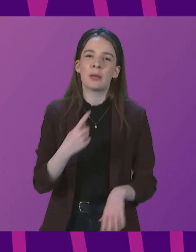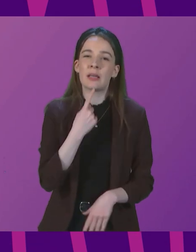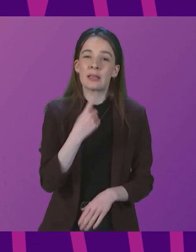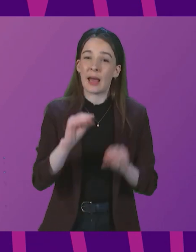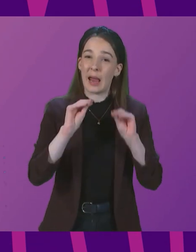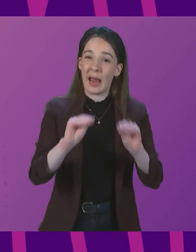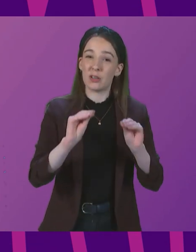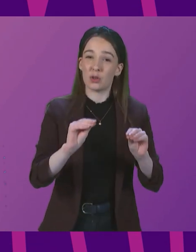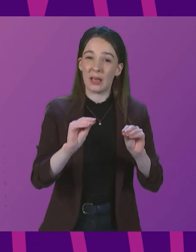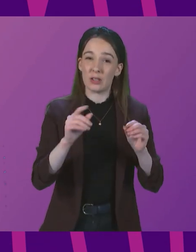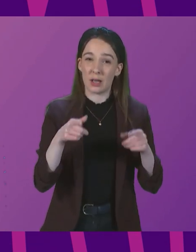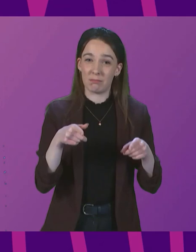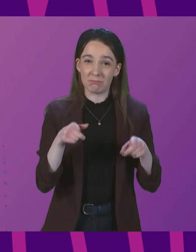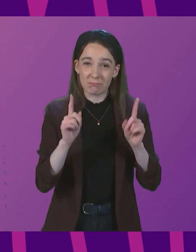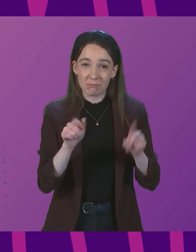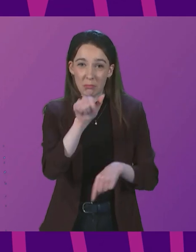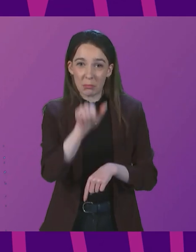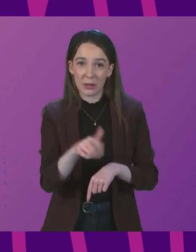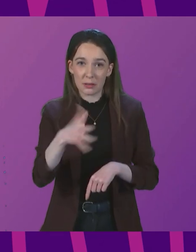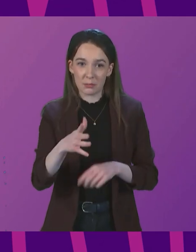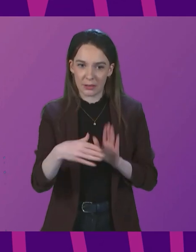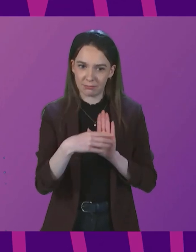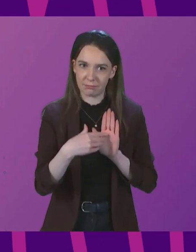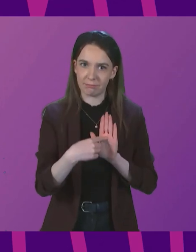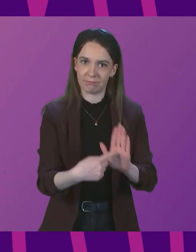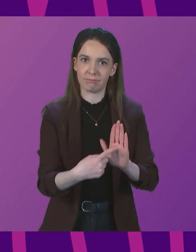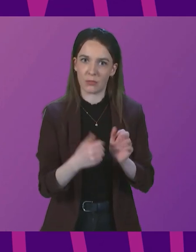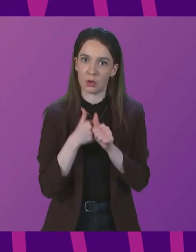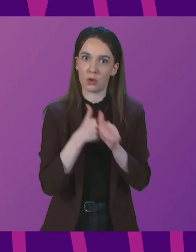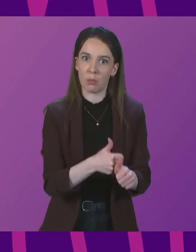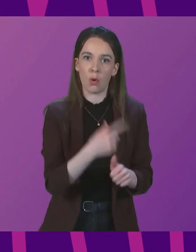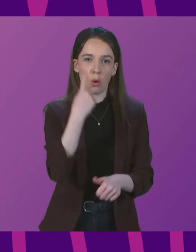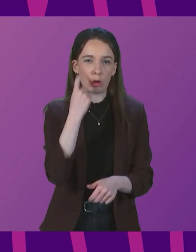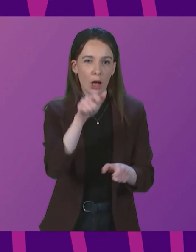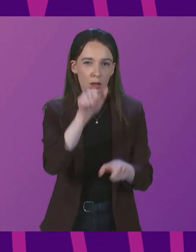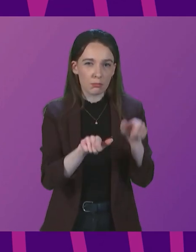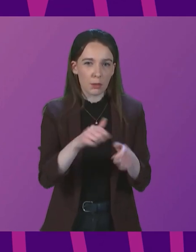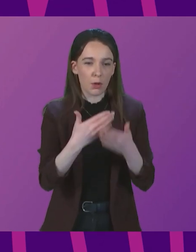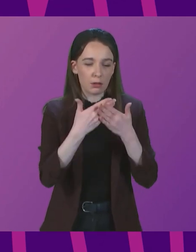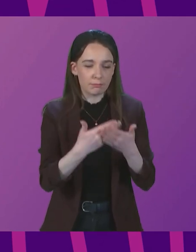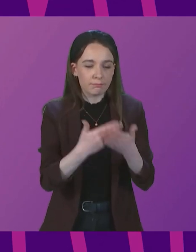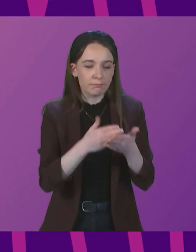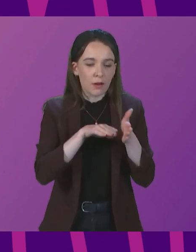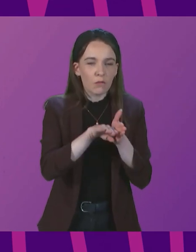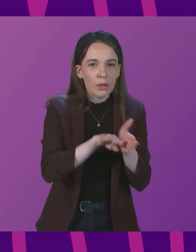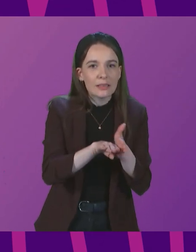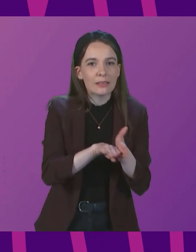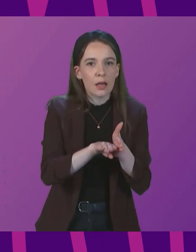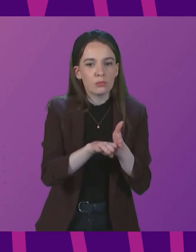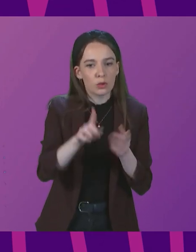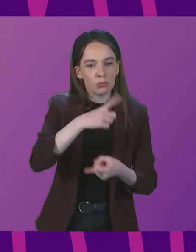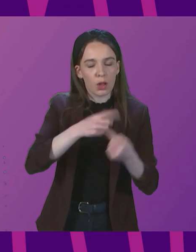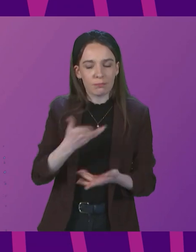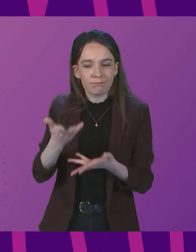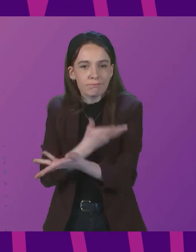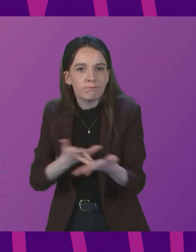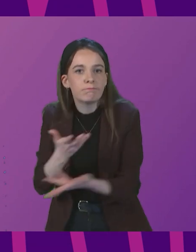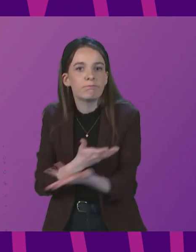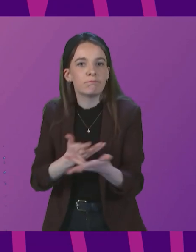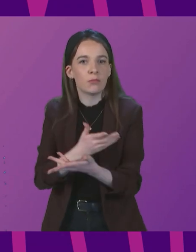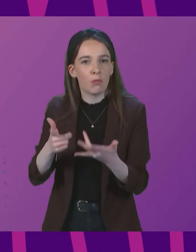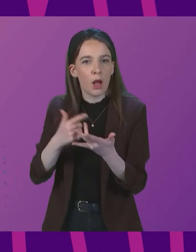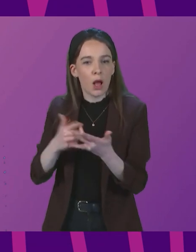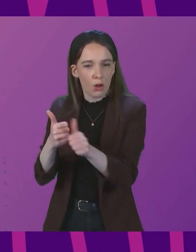out support for young people studying for exams. Of course, we continue to engage with COSLA in terms of